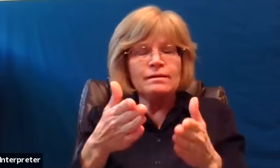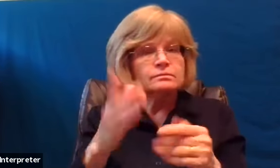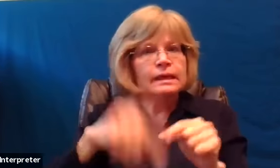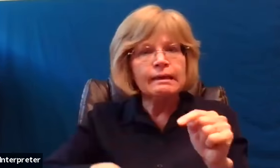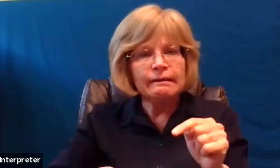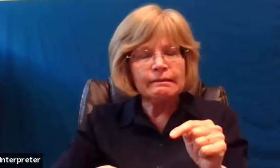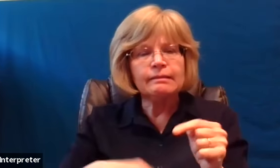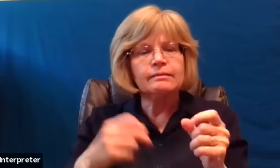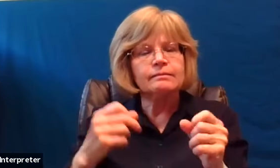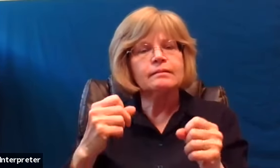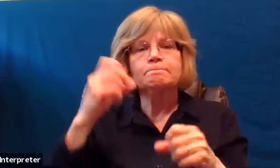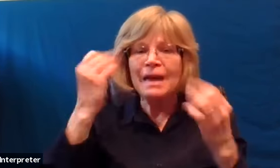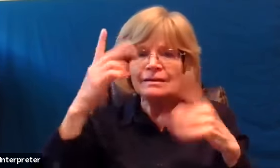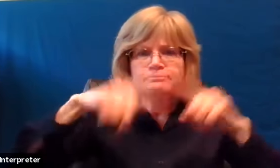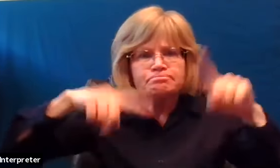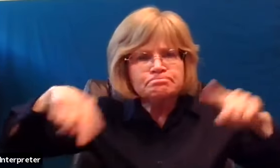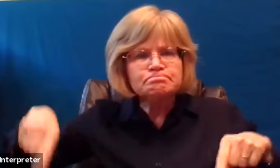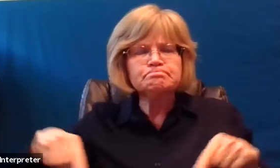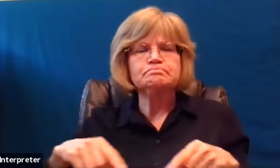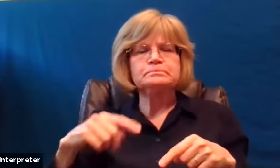it's also what makes them so wonderful